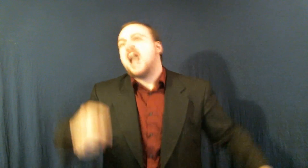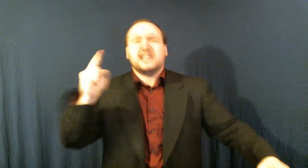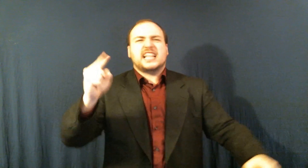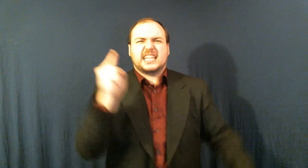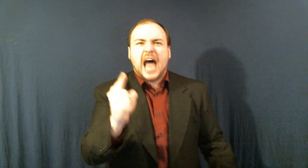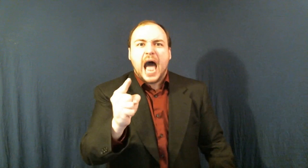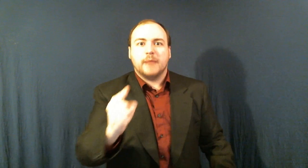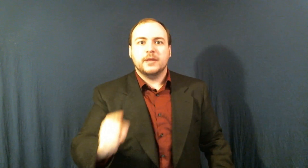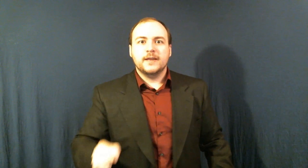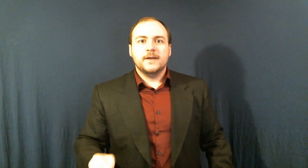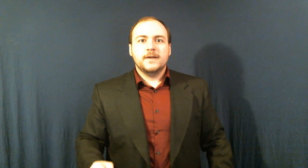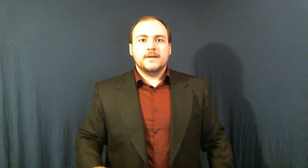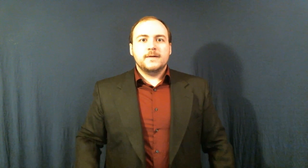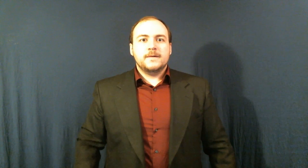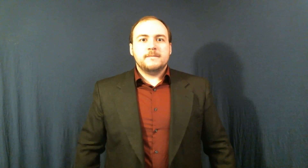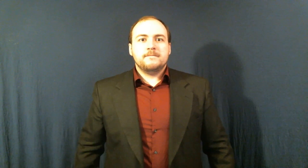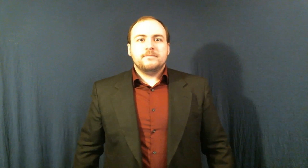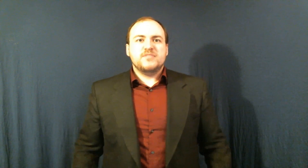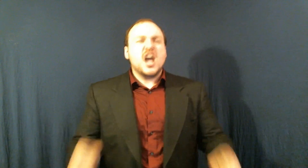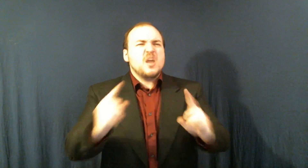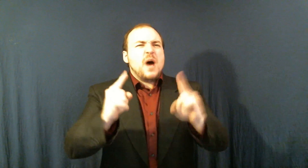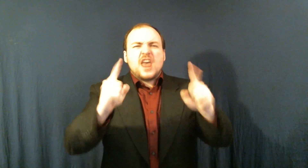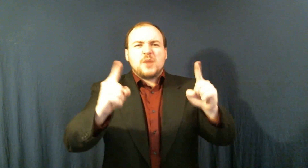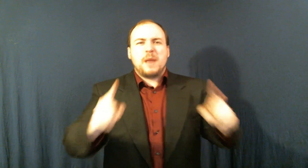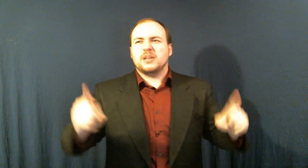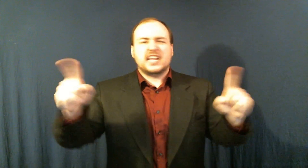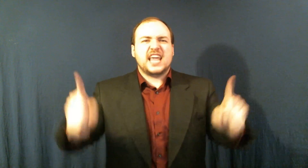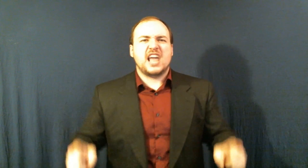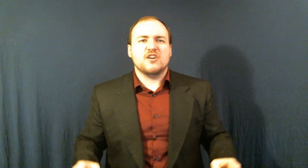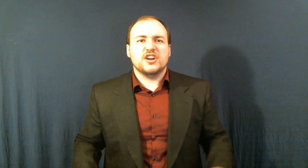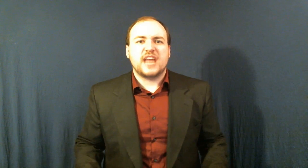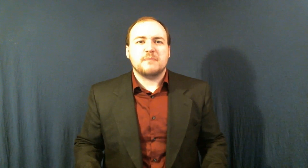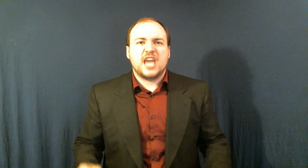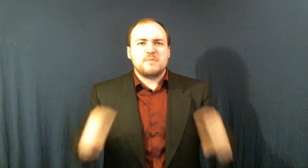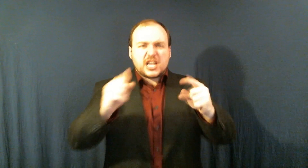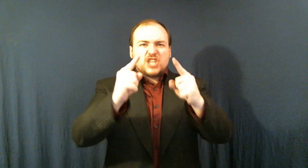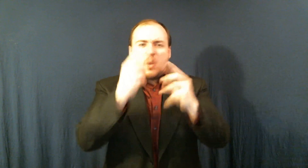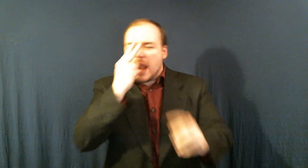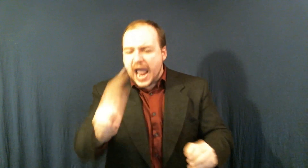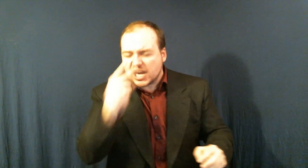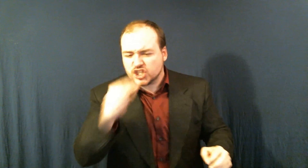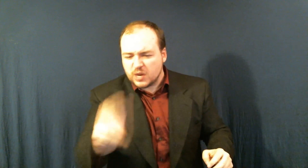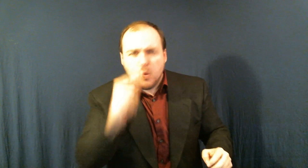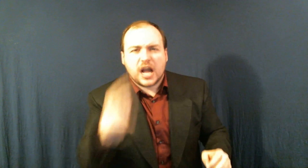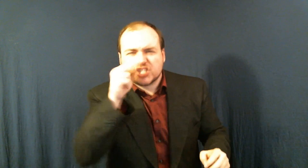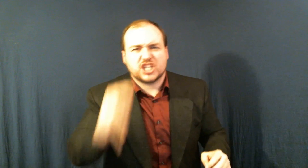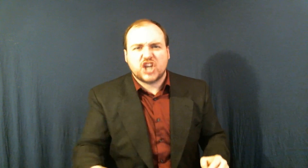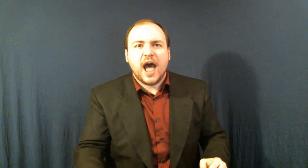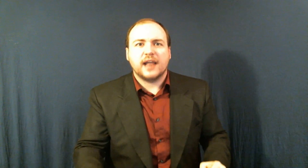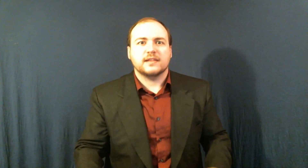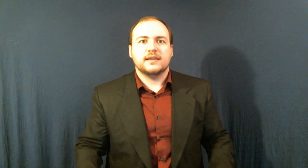child at the time Now you want other people to take care of your damn kid because you don't want to actually watch the child